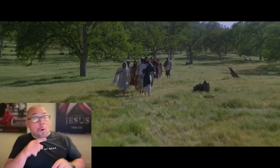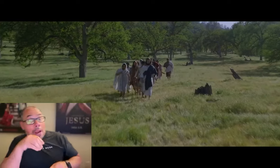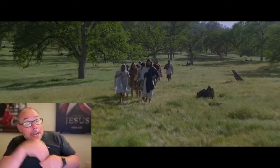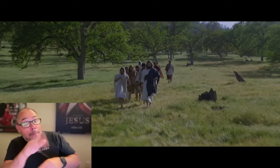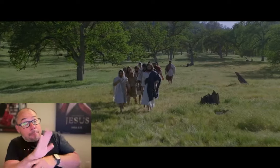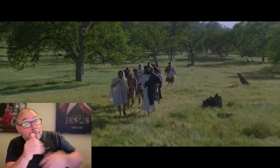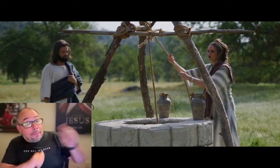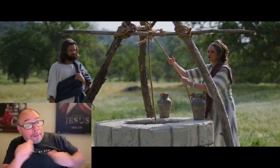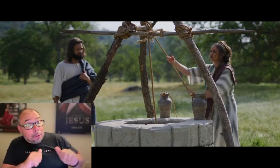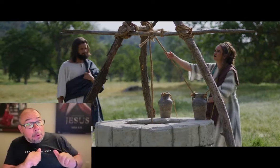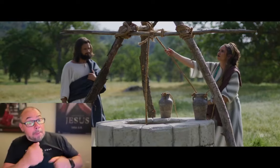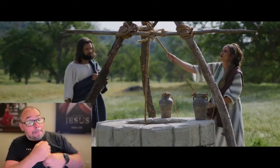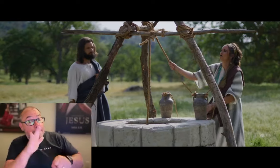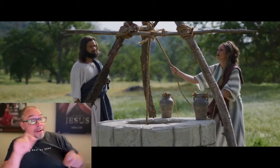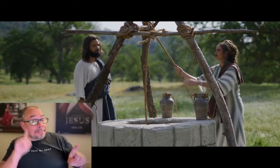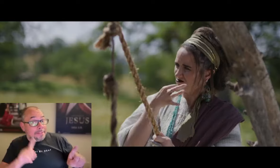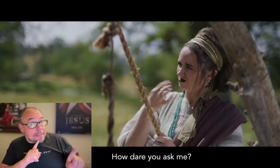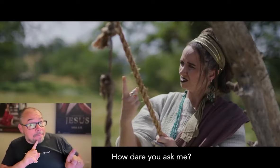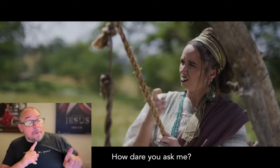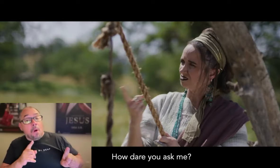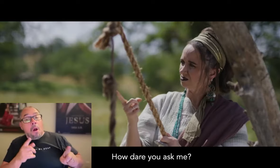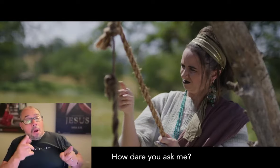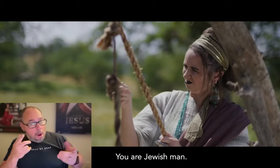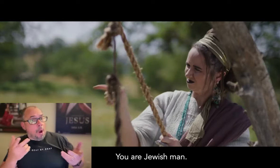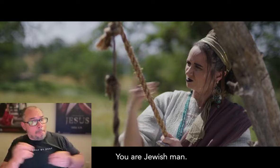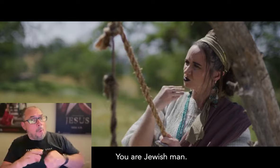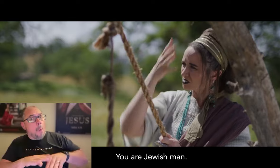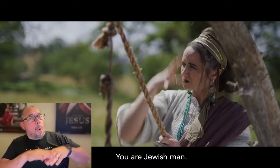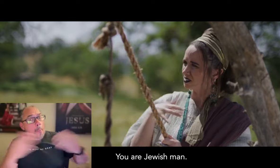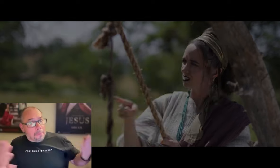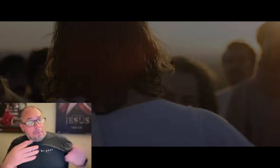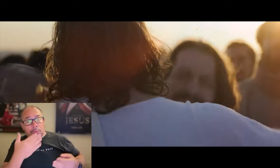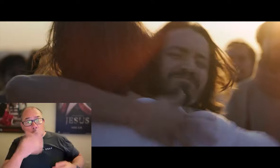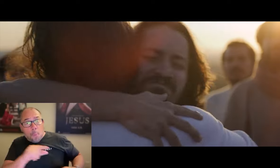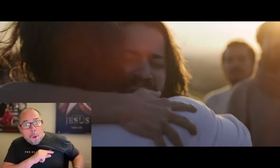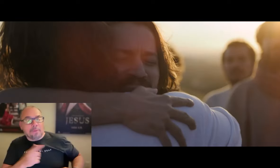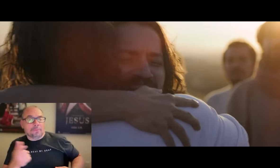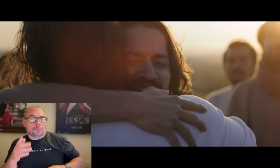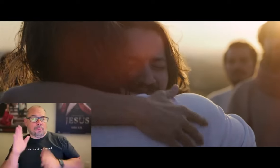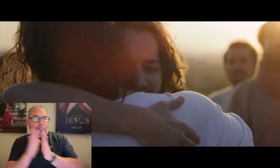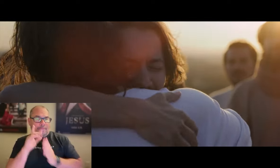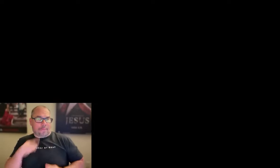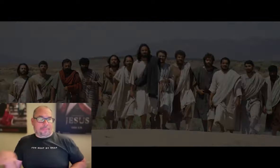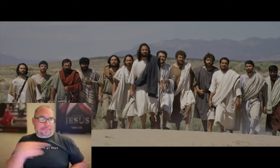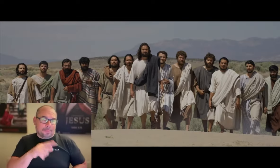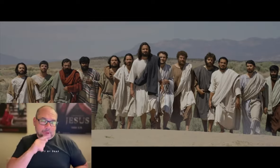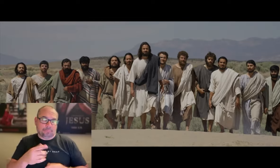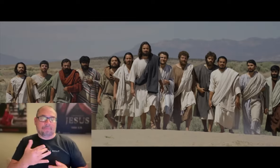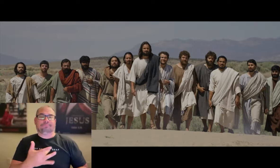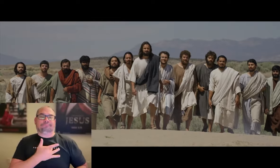And because it's made by deaf or deaf, maybe deaf people would be willing to go and see it until that's our prayer, that their hearts would be